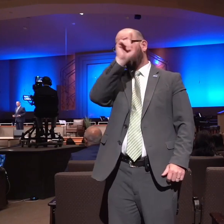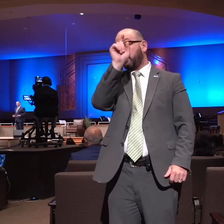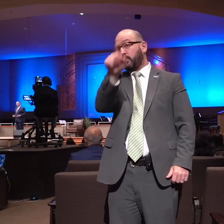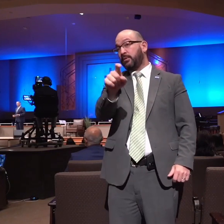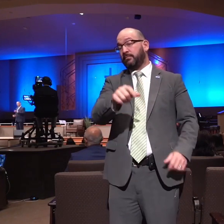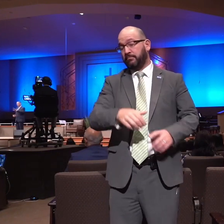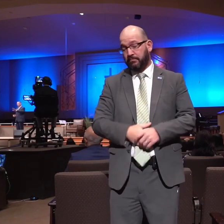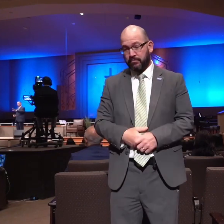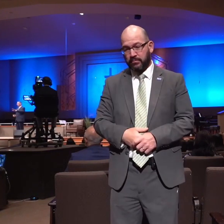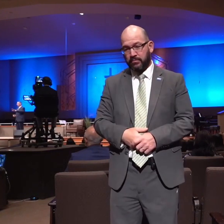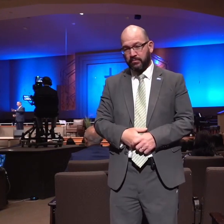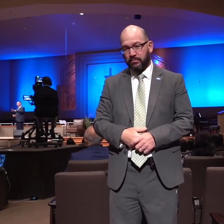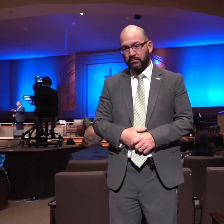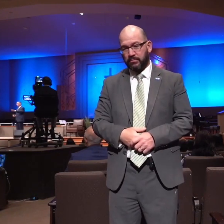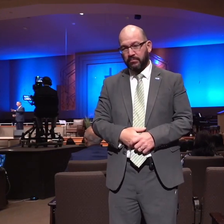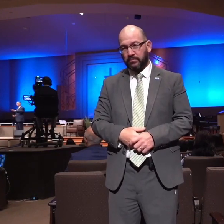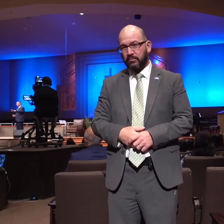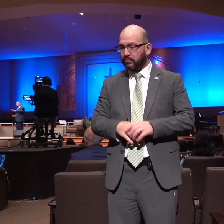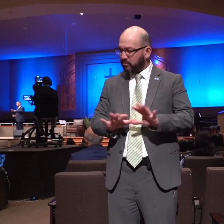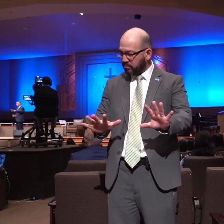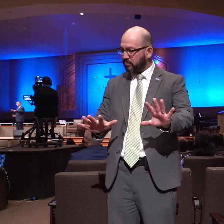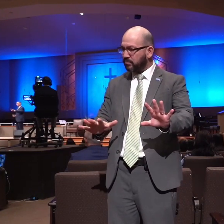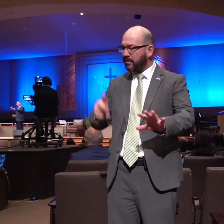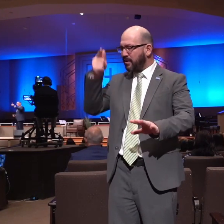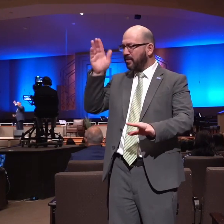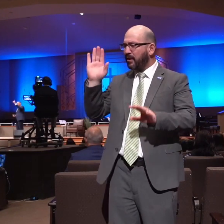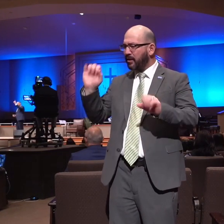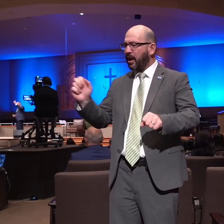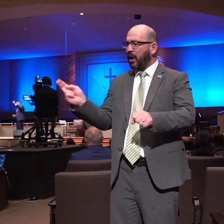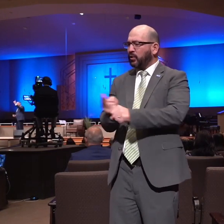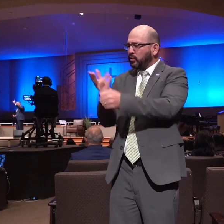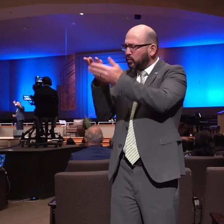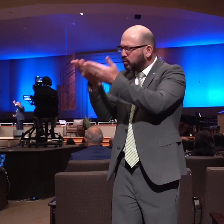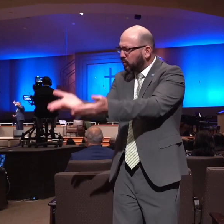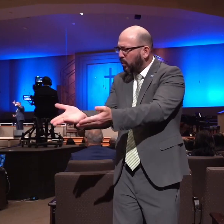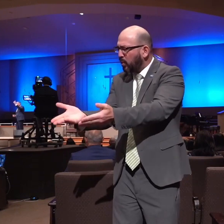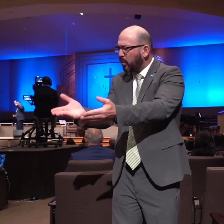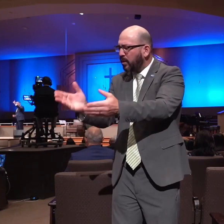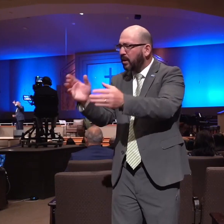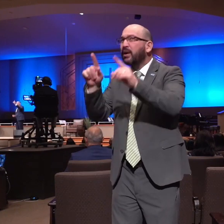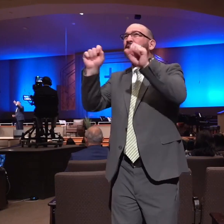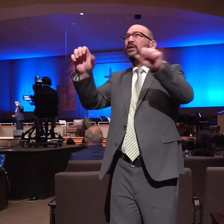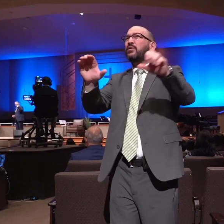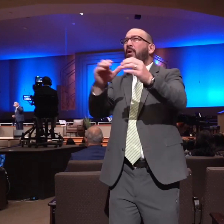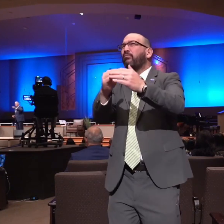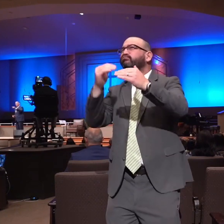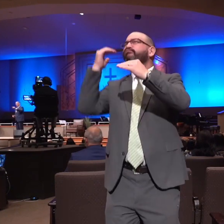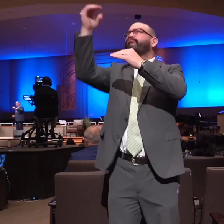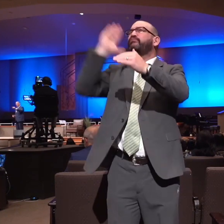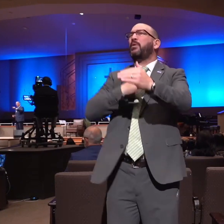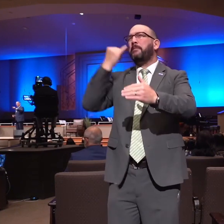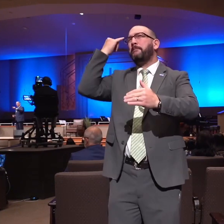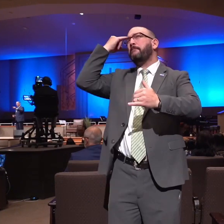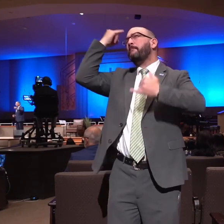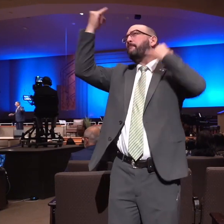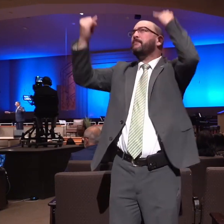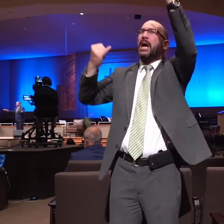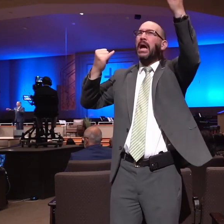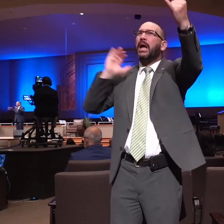don't underestimate yourself unto him that's able to do exceeding abundantly above all that